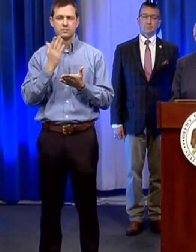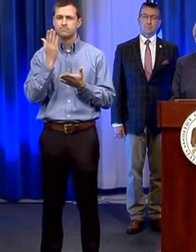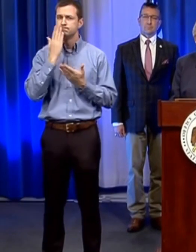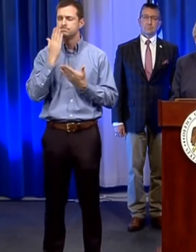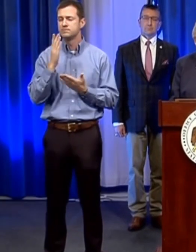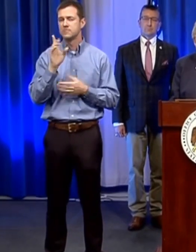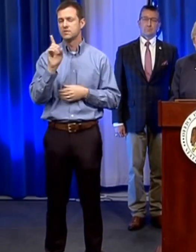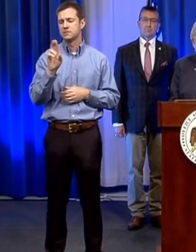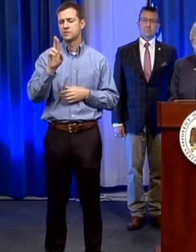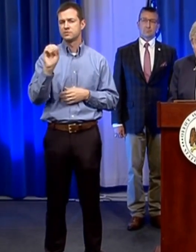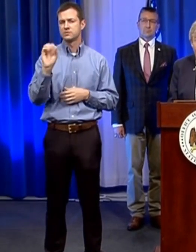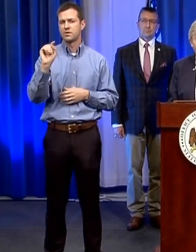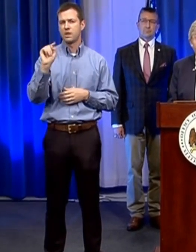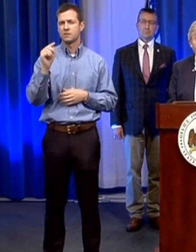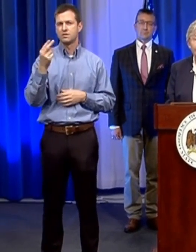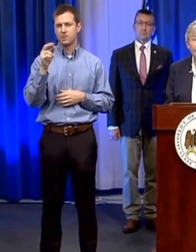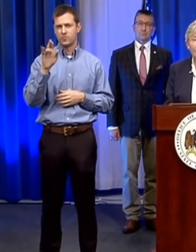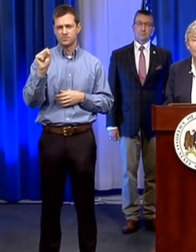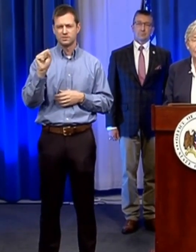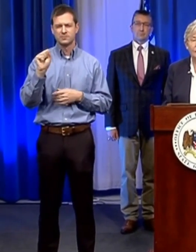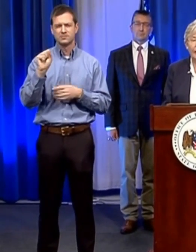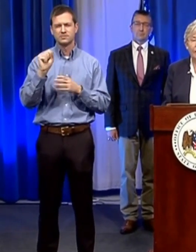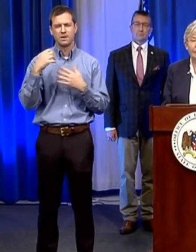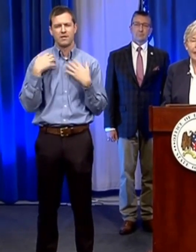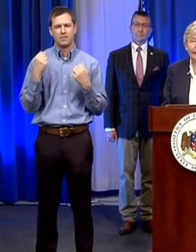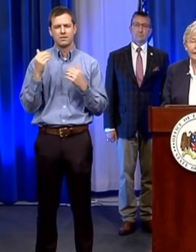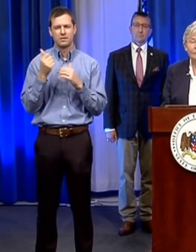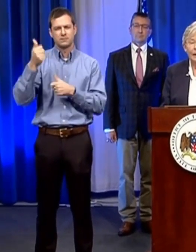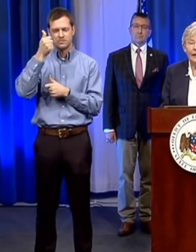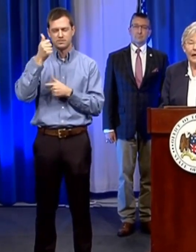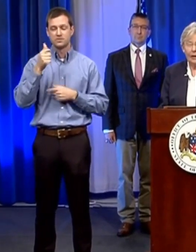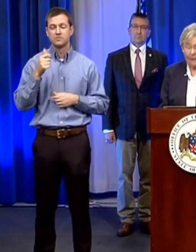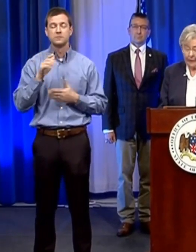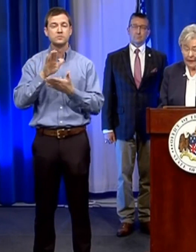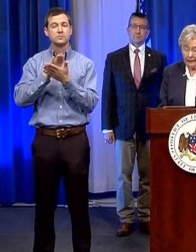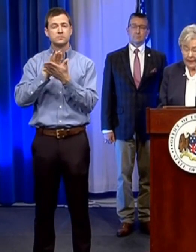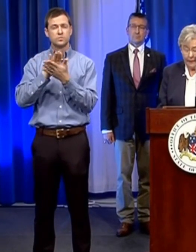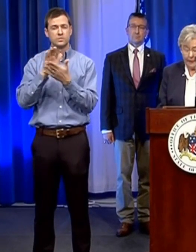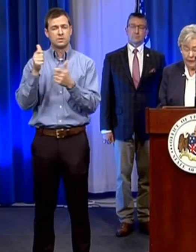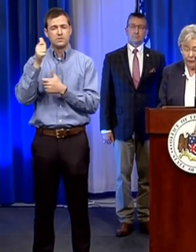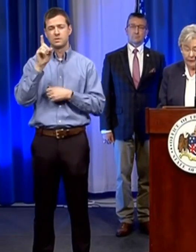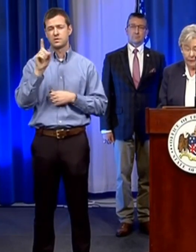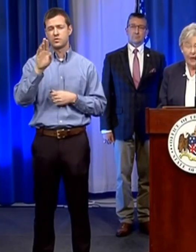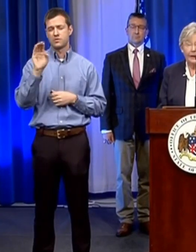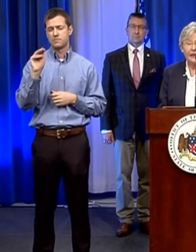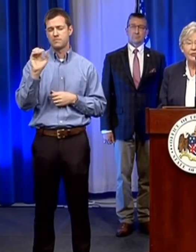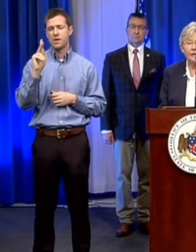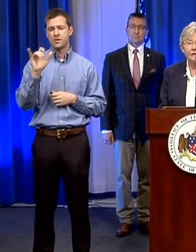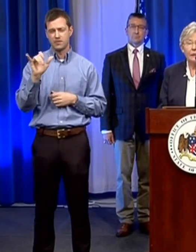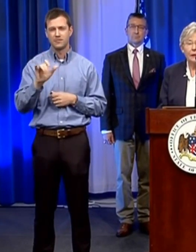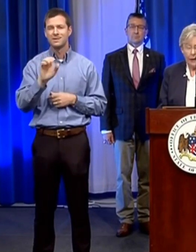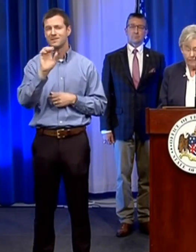officer dr scott harris state superintendent dr dr eric mackey alabama ema director